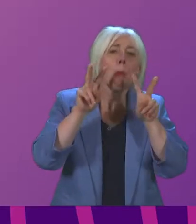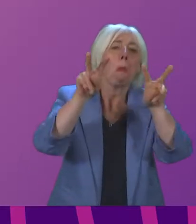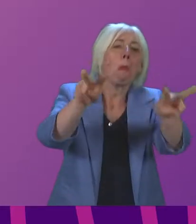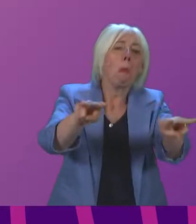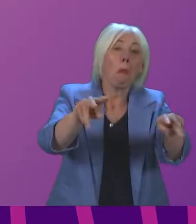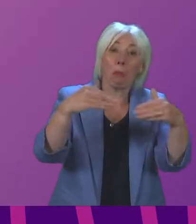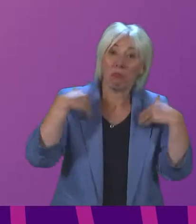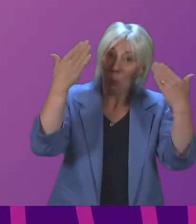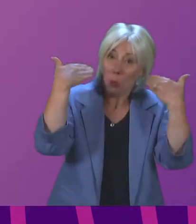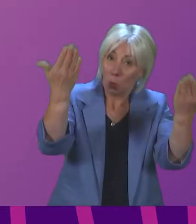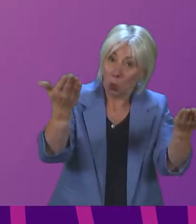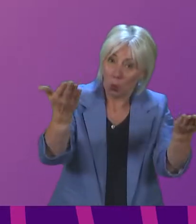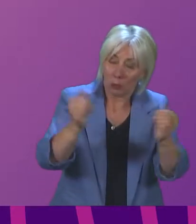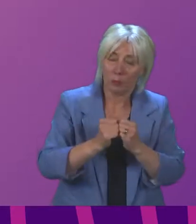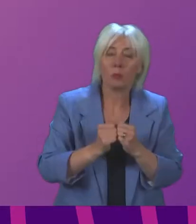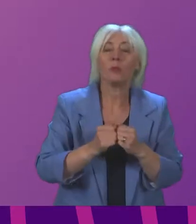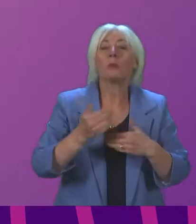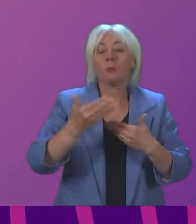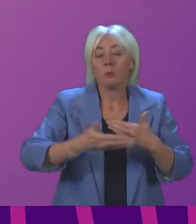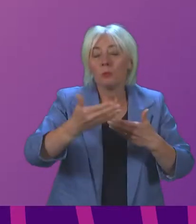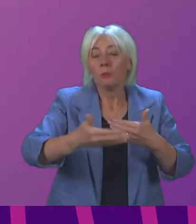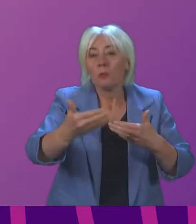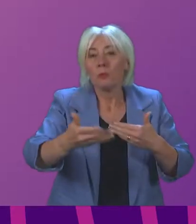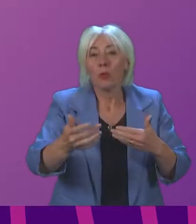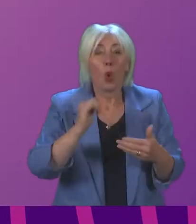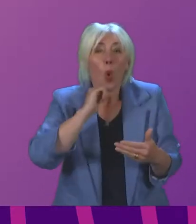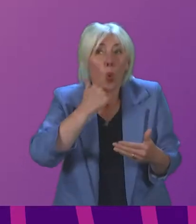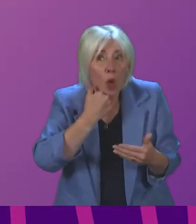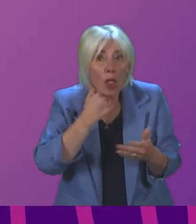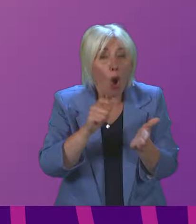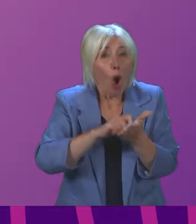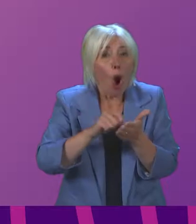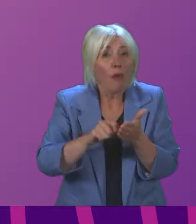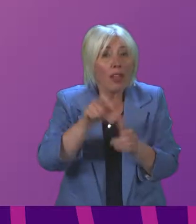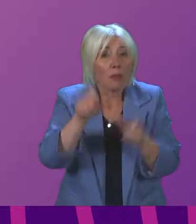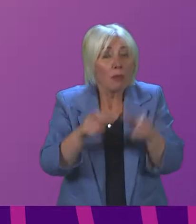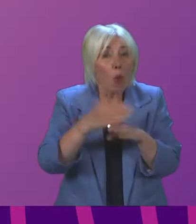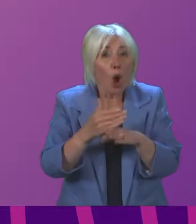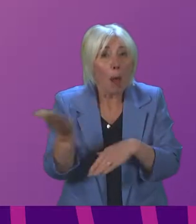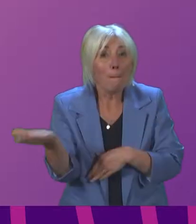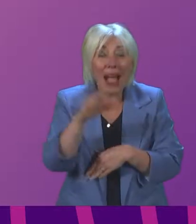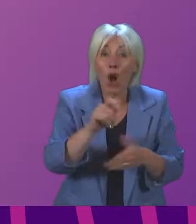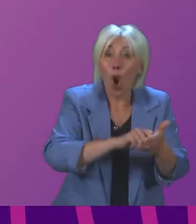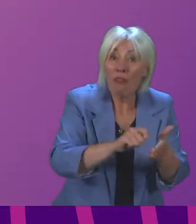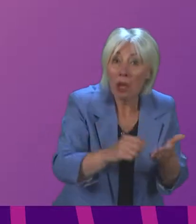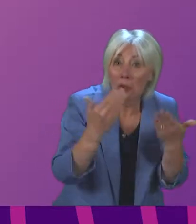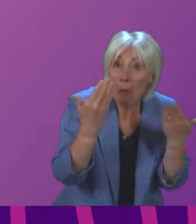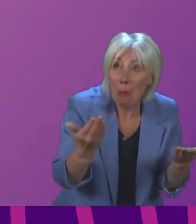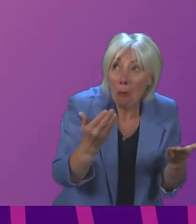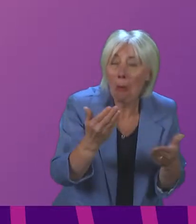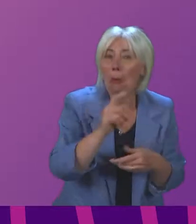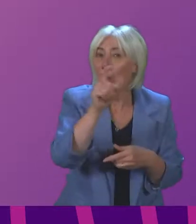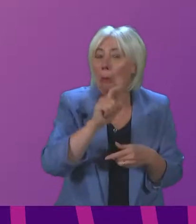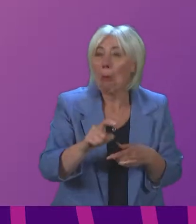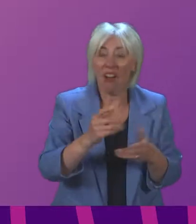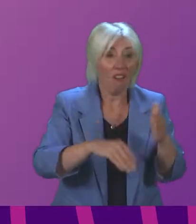we do not know about. Over time, will most office workers return to their offices? And if they do, will it be for full time or just